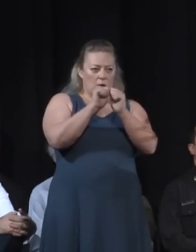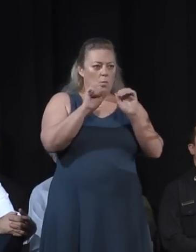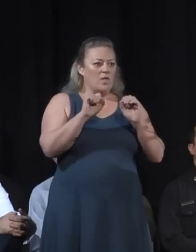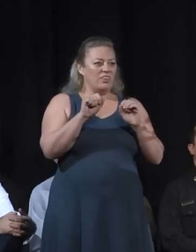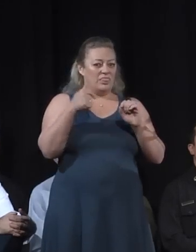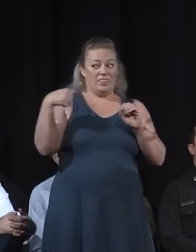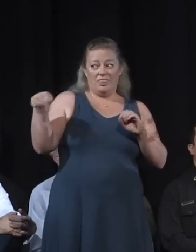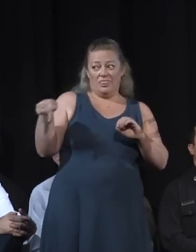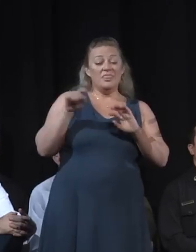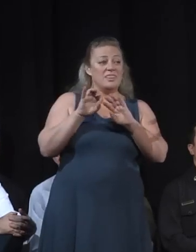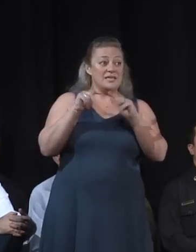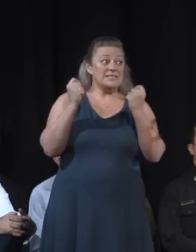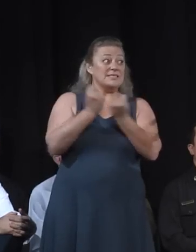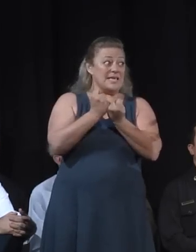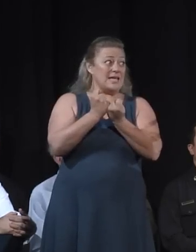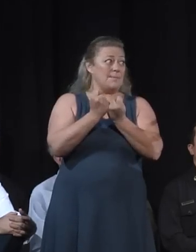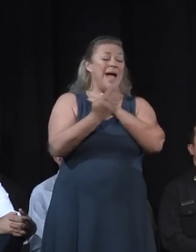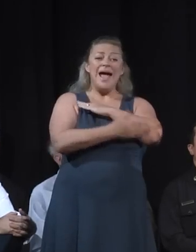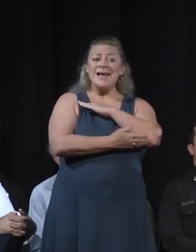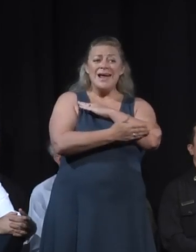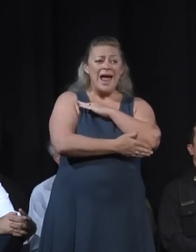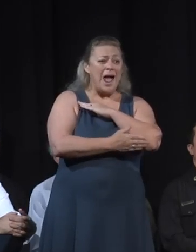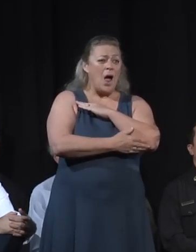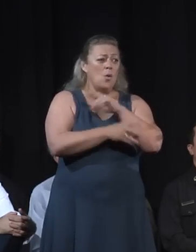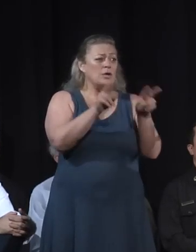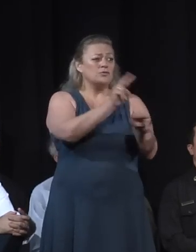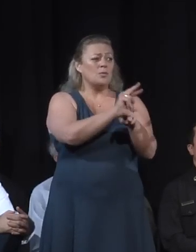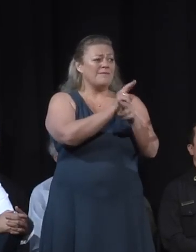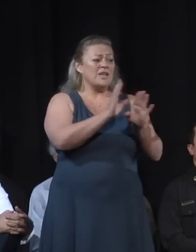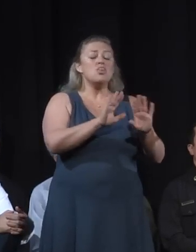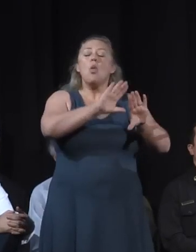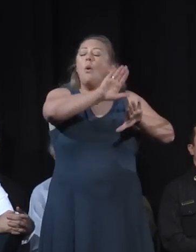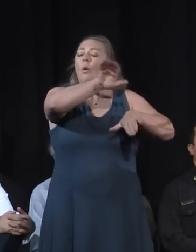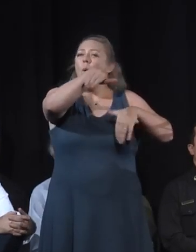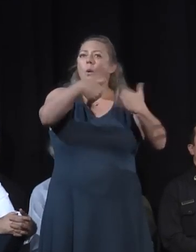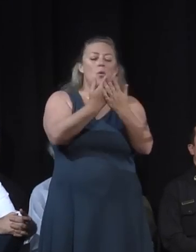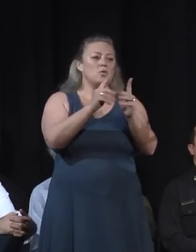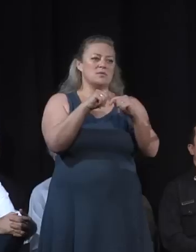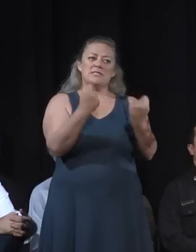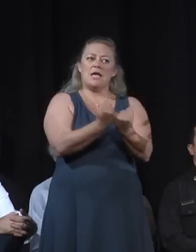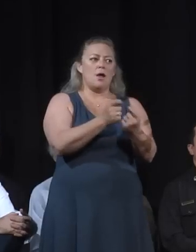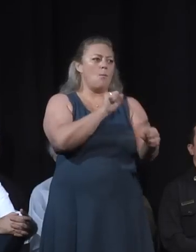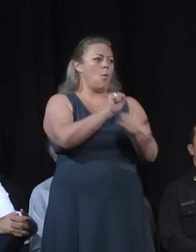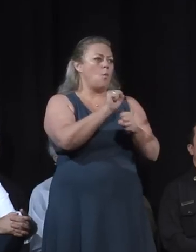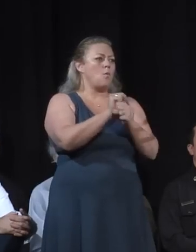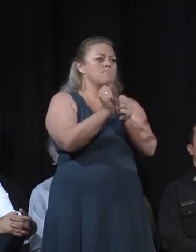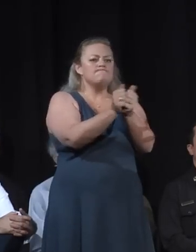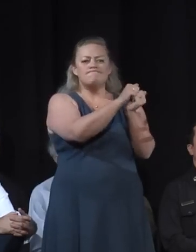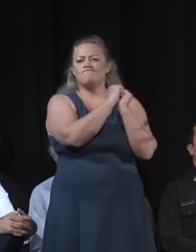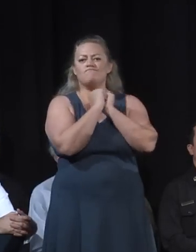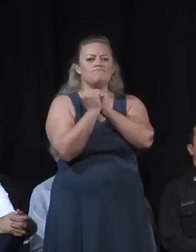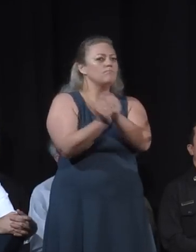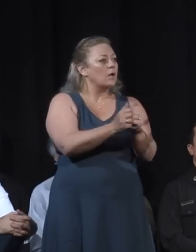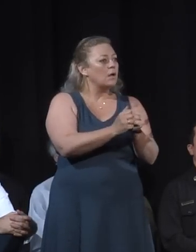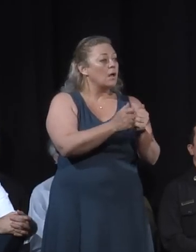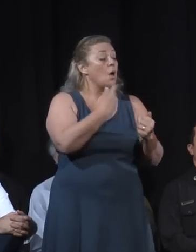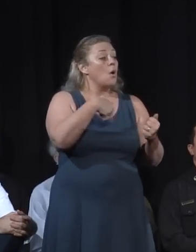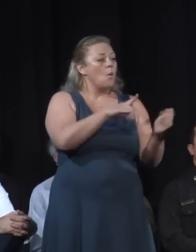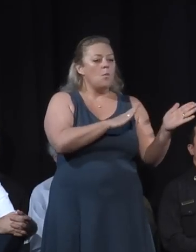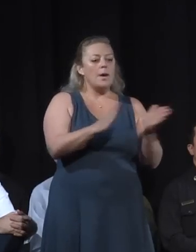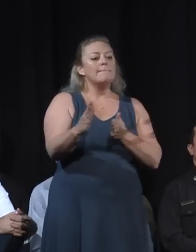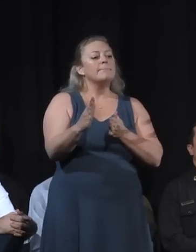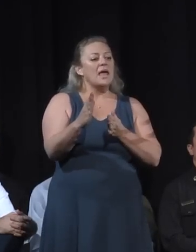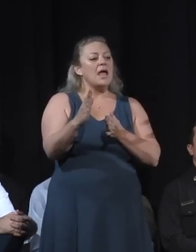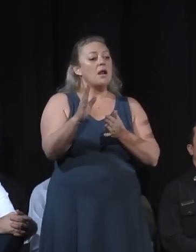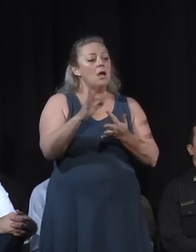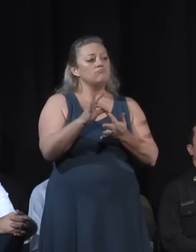supervisors, the whole whole team is working together and we plan on raising these issues.